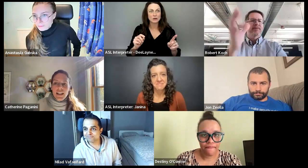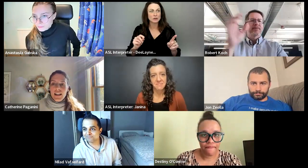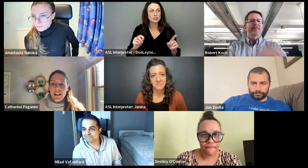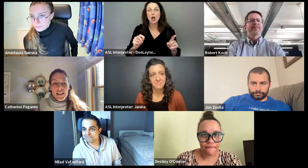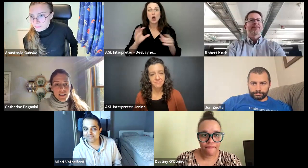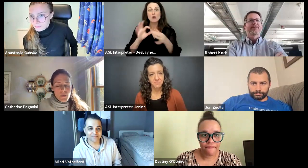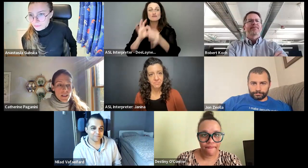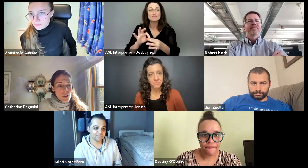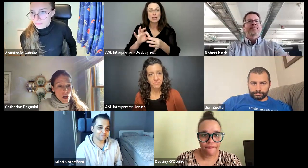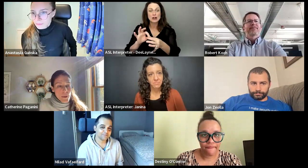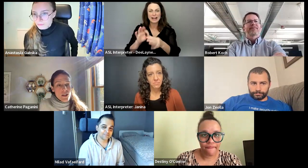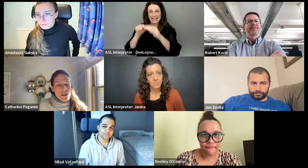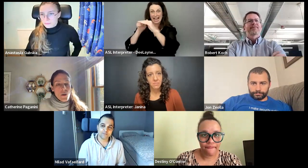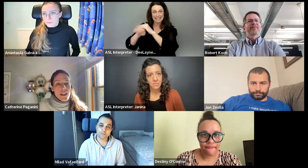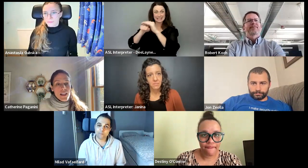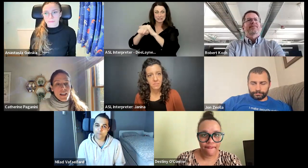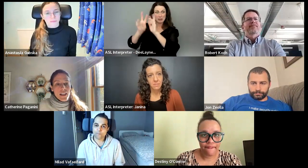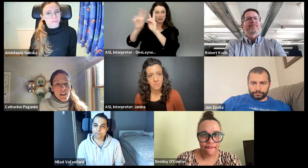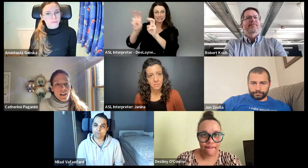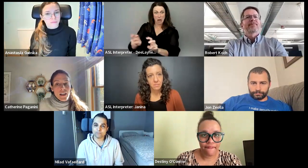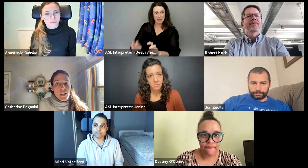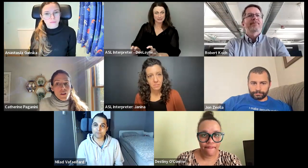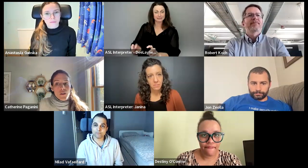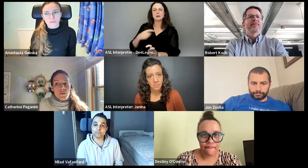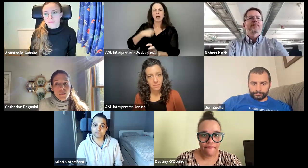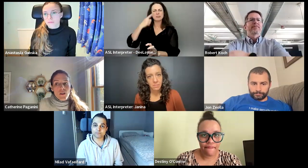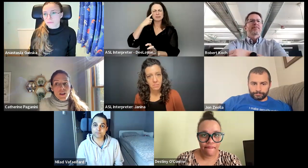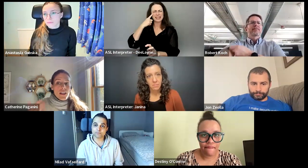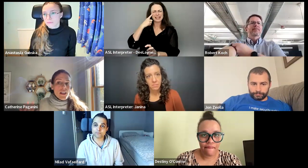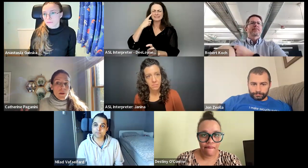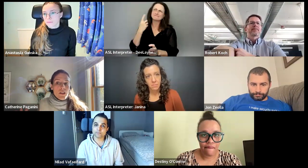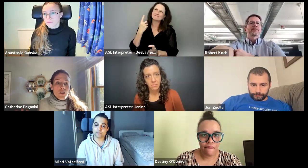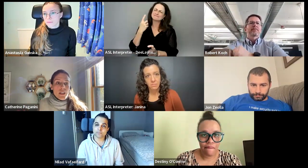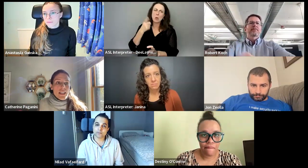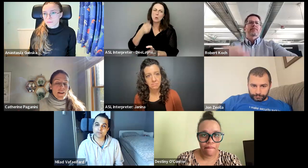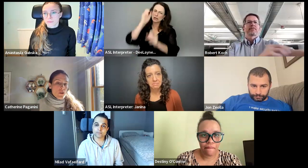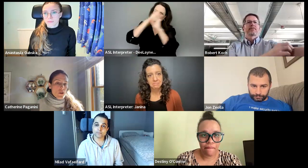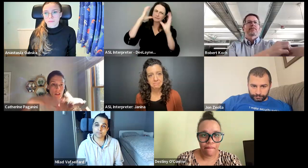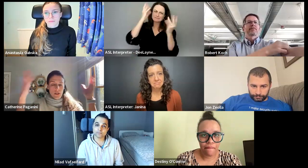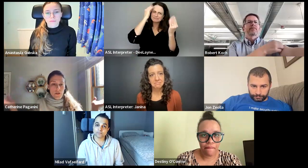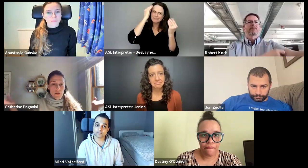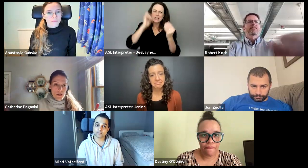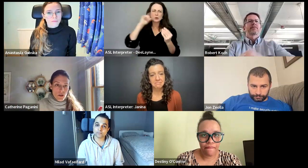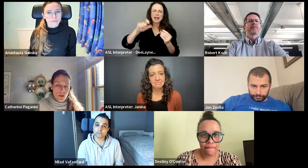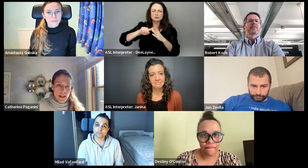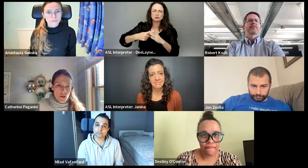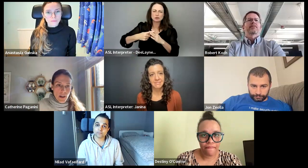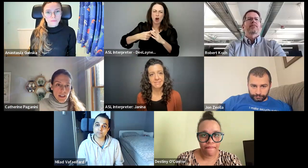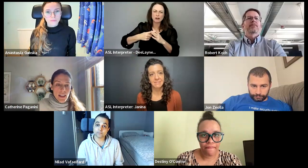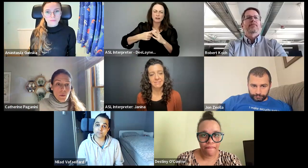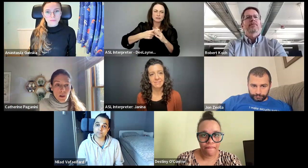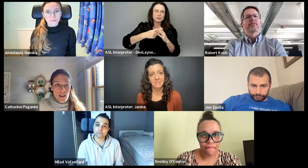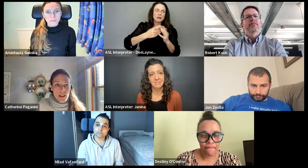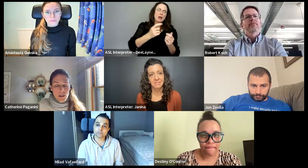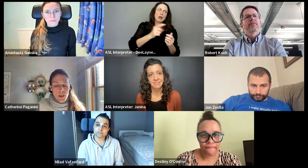regarding, uh, the accessibility topics. So I think like, you don't, when you're thinking about it, you don't really have to start from scratch,